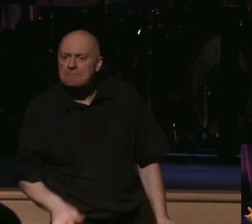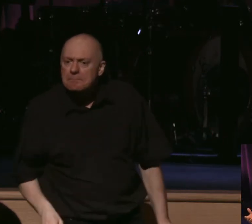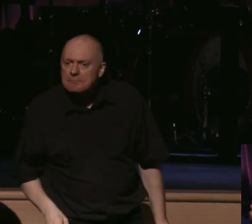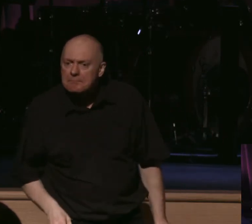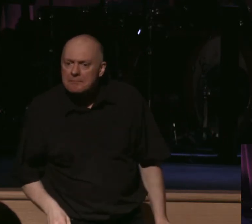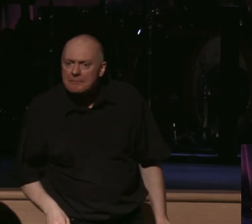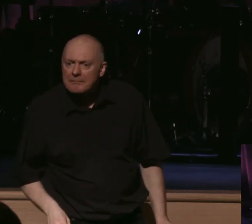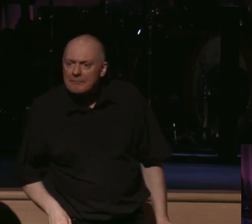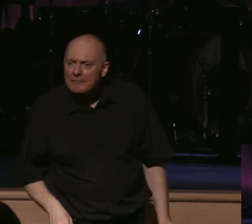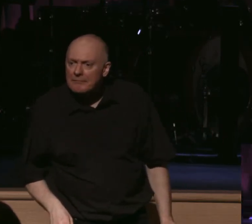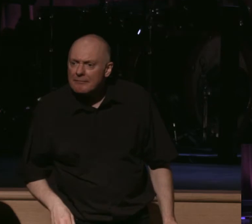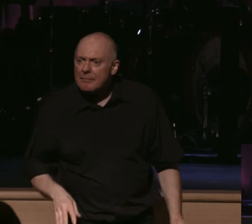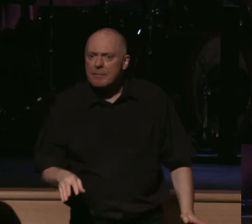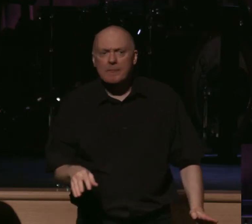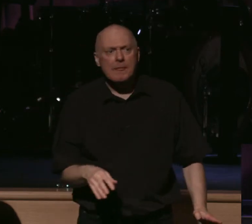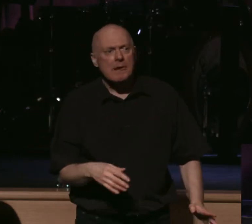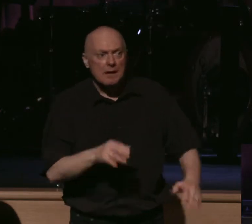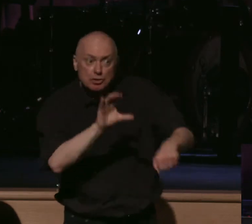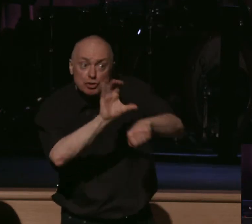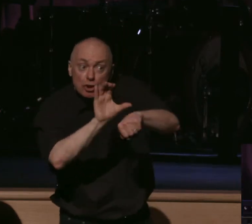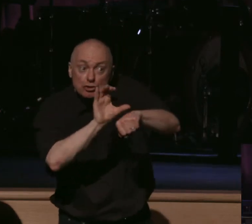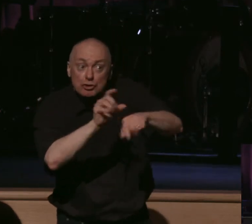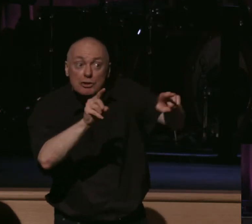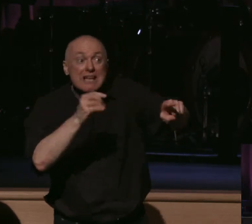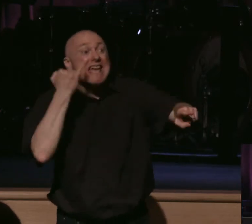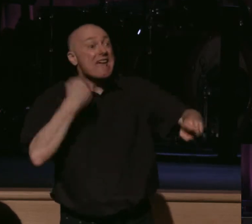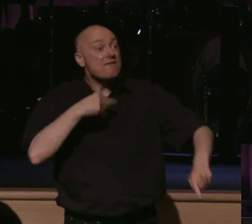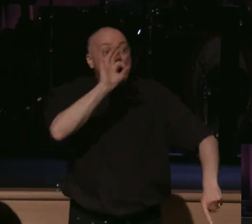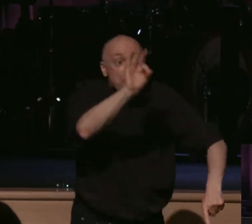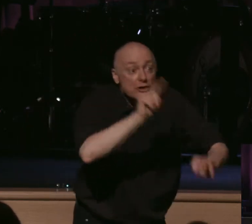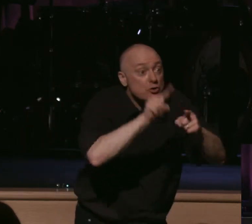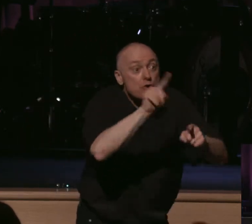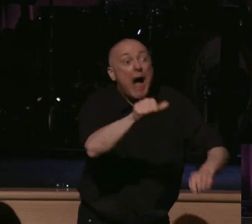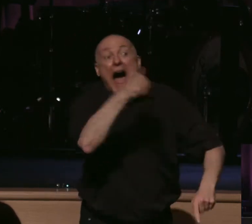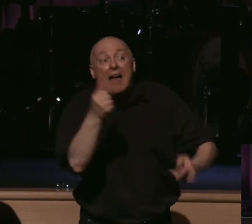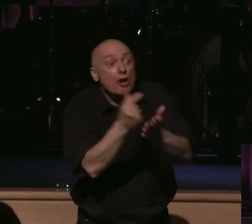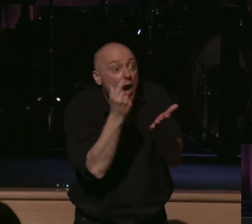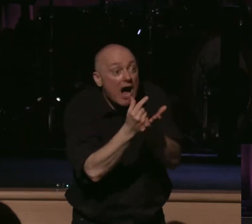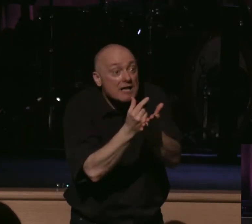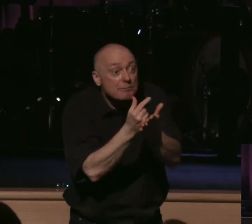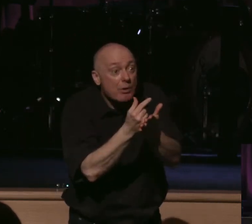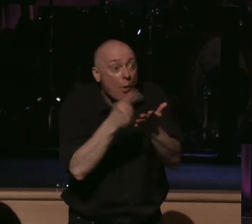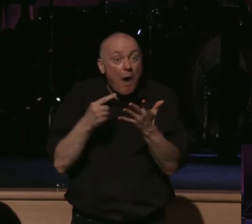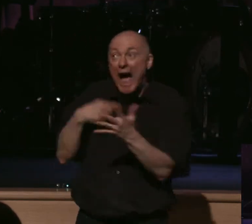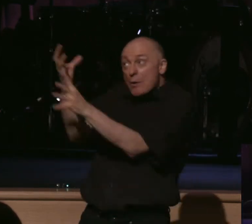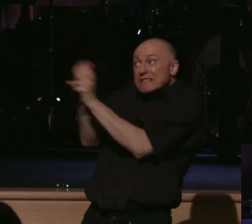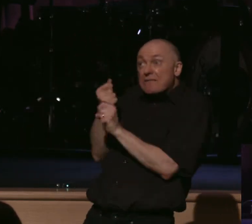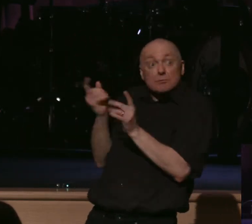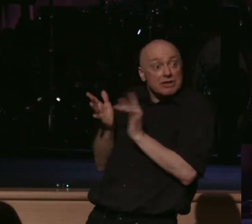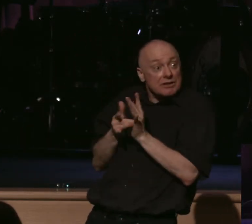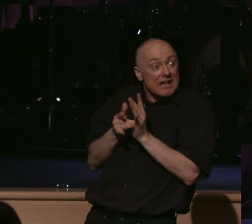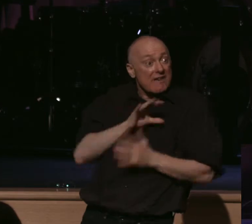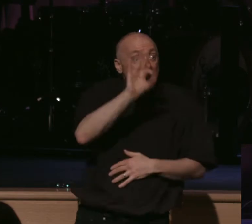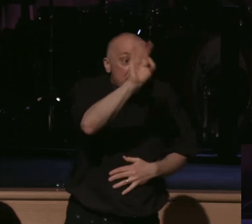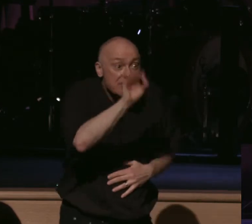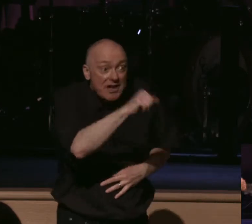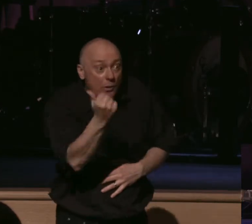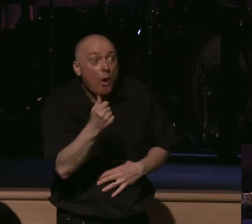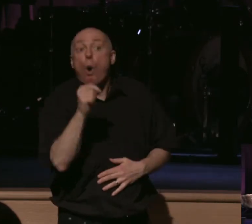Again, says, hey, church in Galatia, if I preach to you a gospel contrary to the I receive from Jesus Christ, if I or an angel should